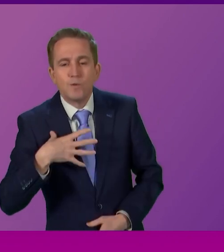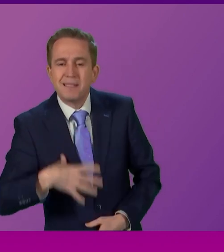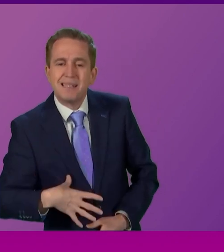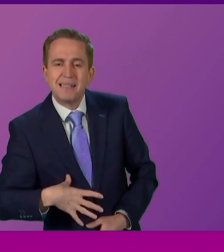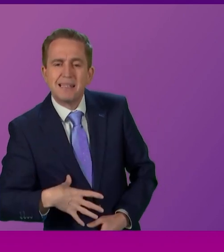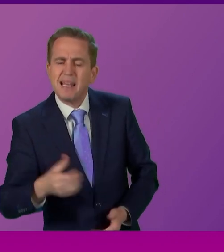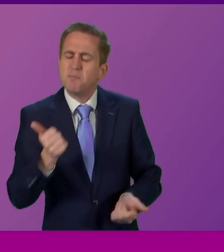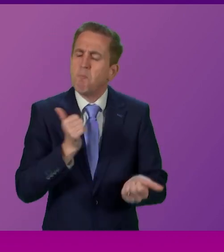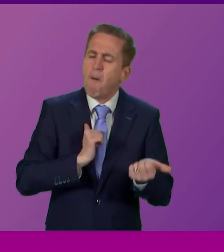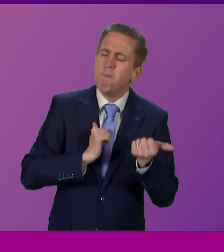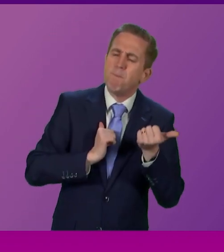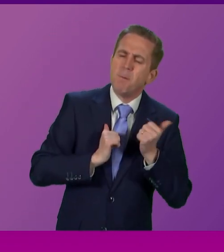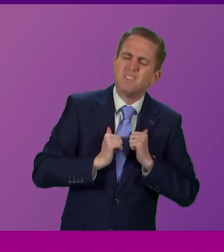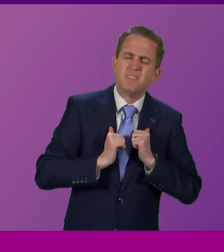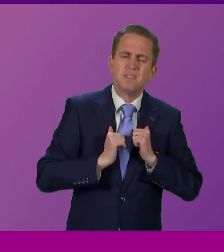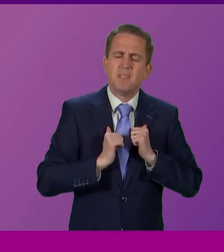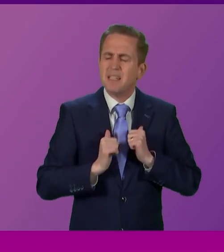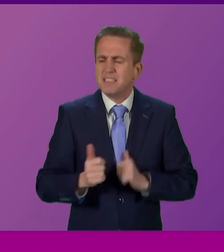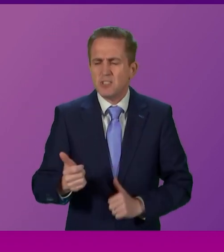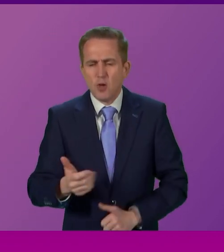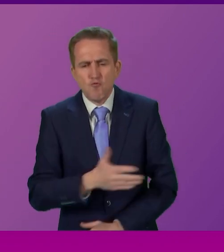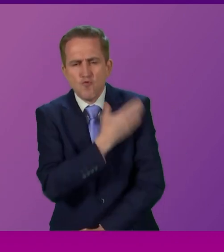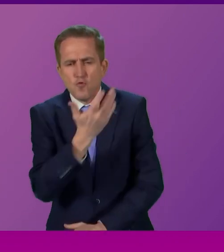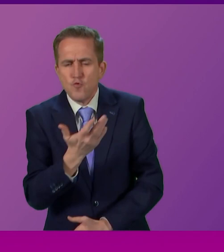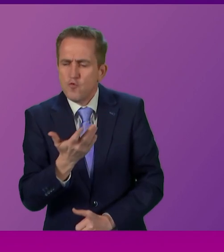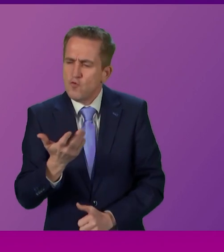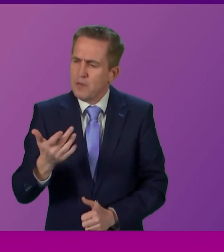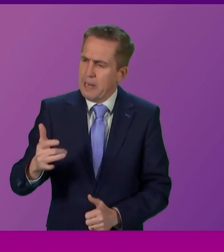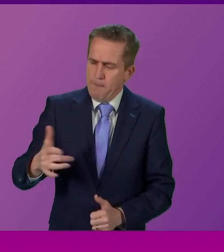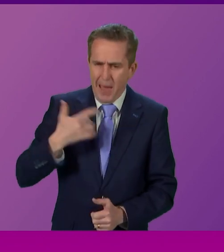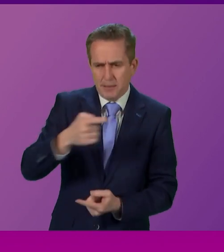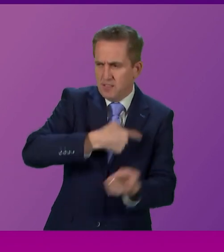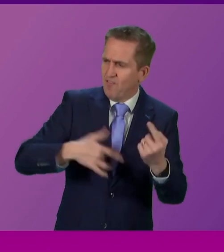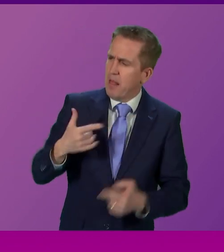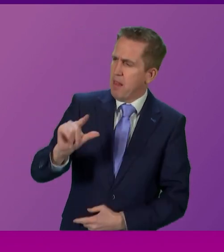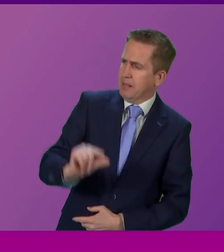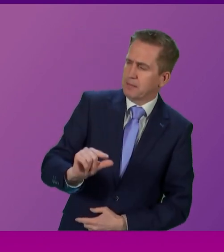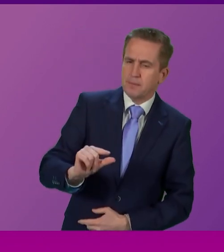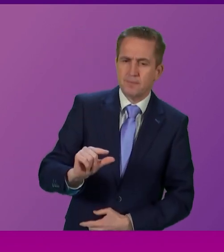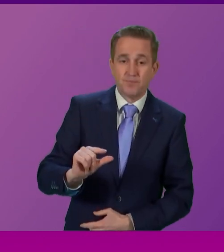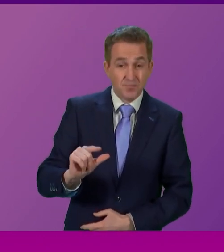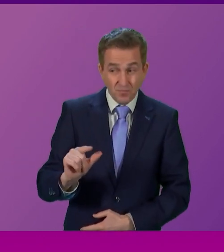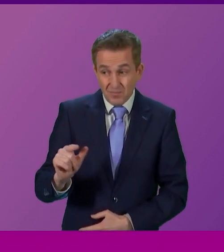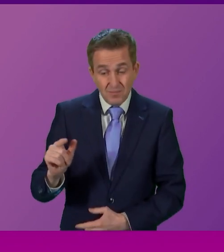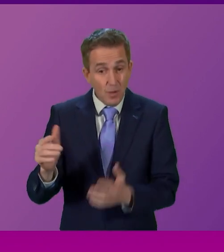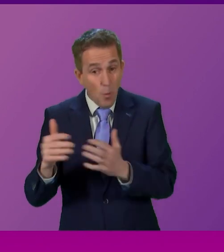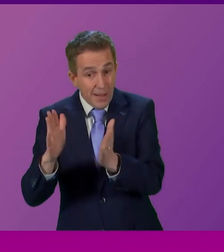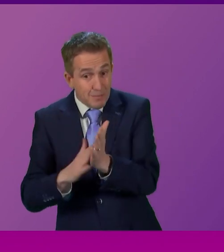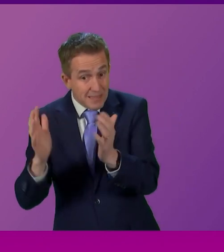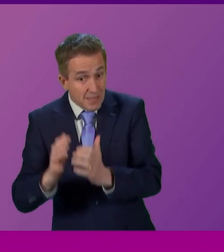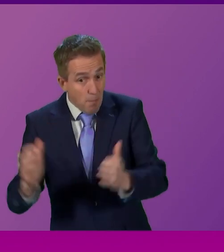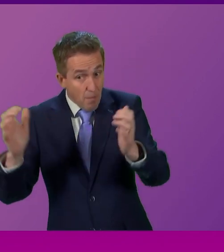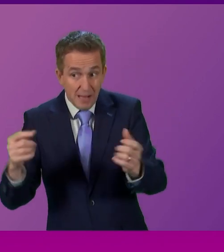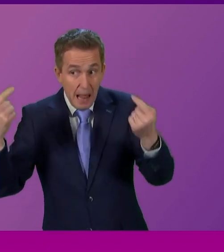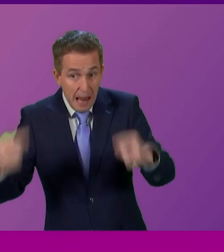is pompous, it is arrogant, it is rude and it is belittling. Do they really think it is their place to tell the people what they want?